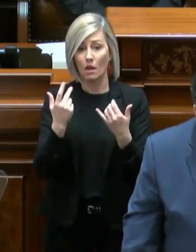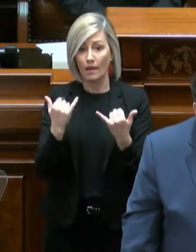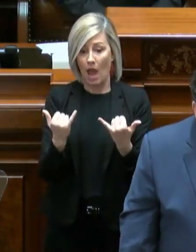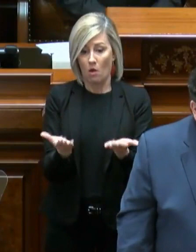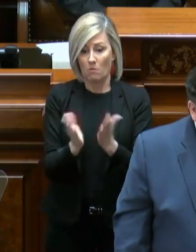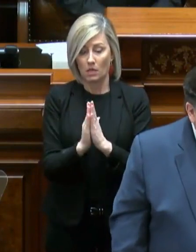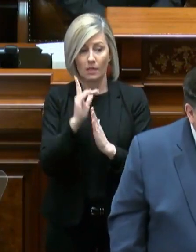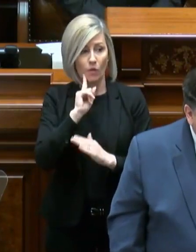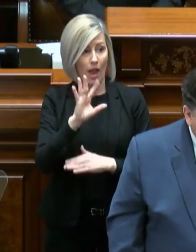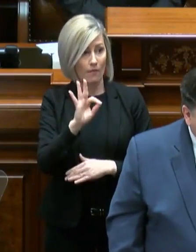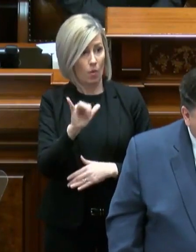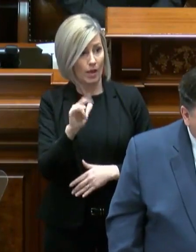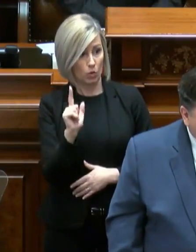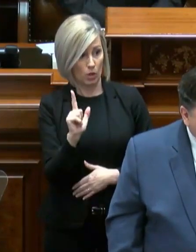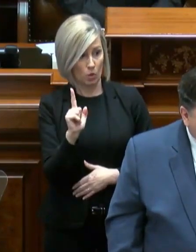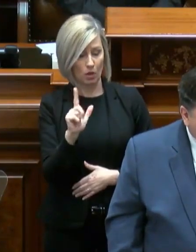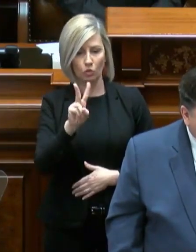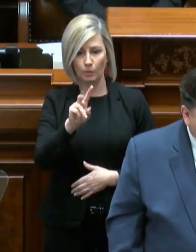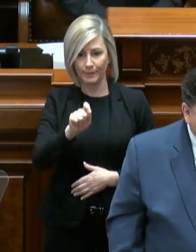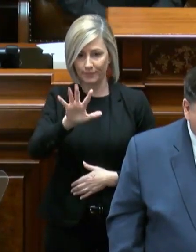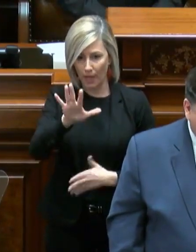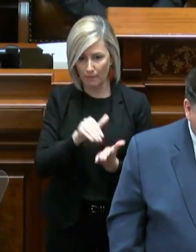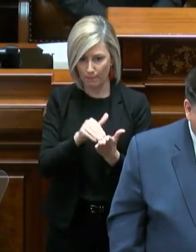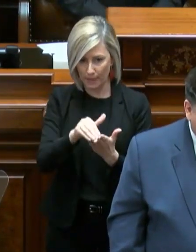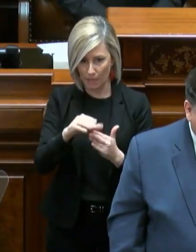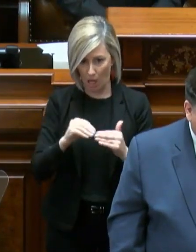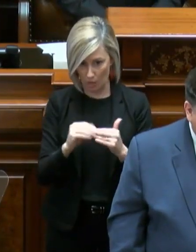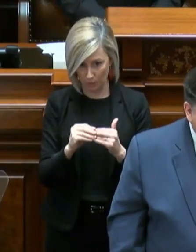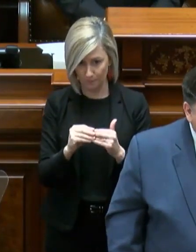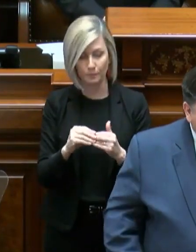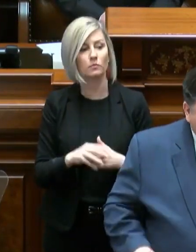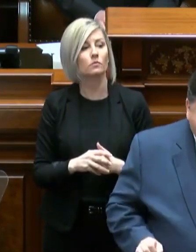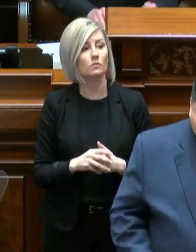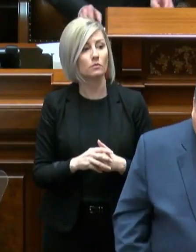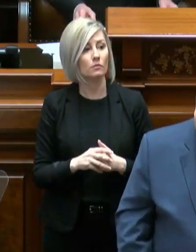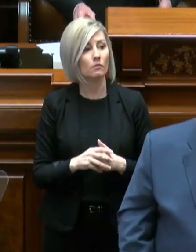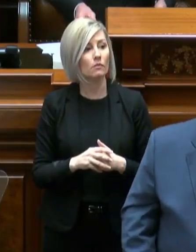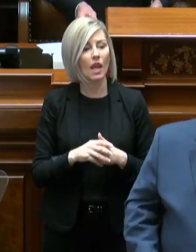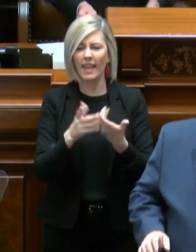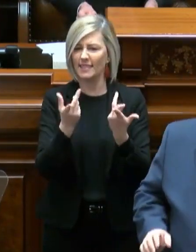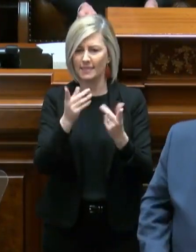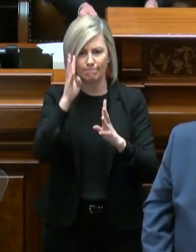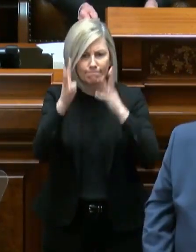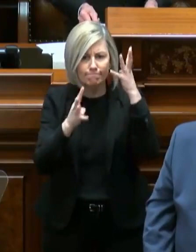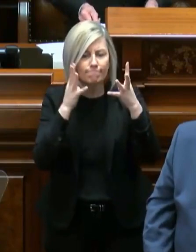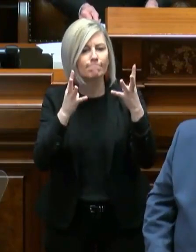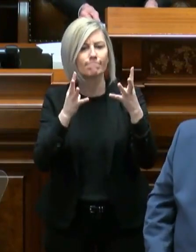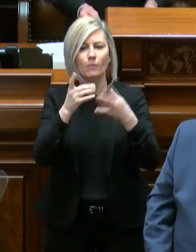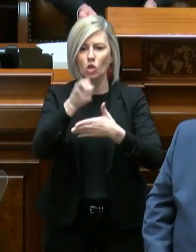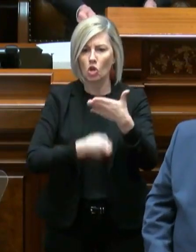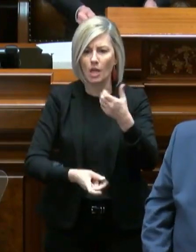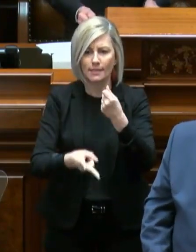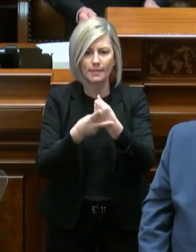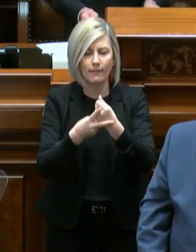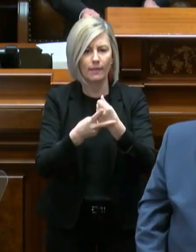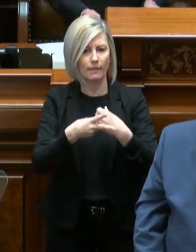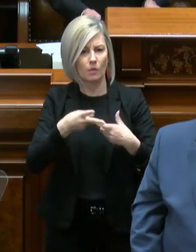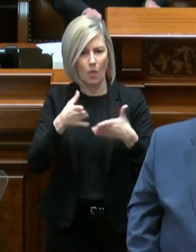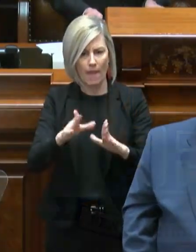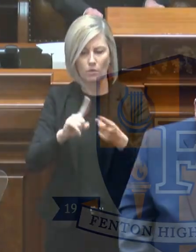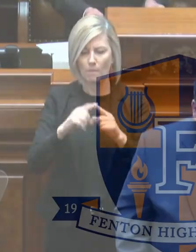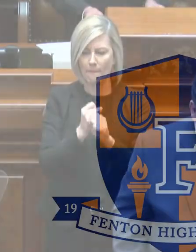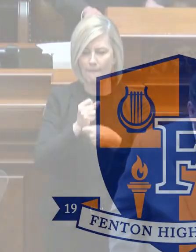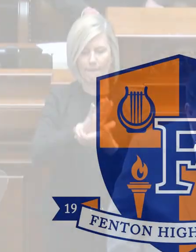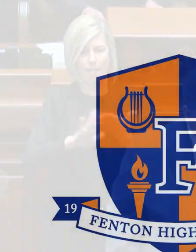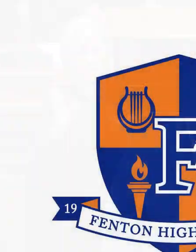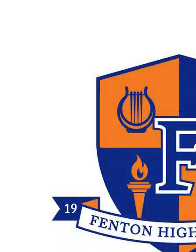request for FY21 of $2.5 million. It's an innovative and cost-effective way to make college more